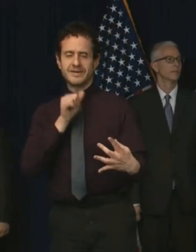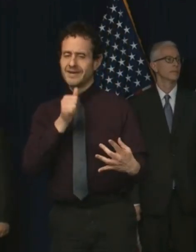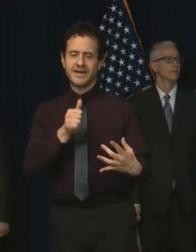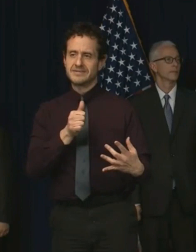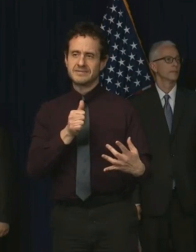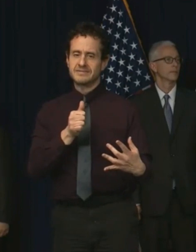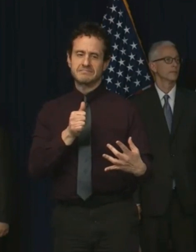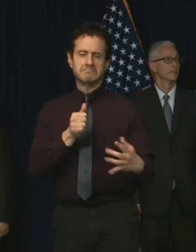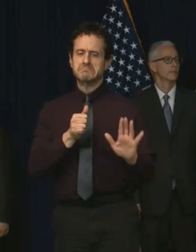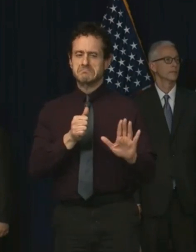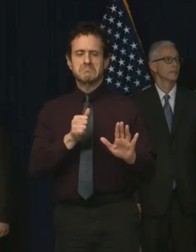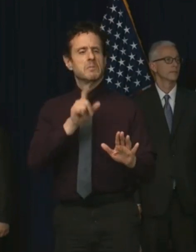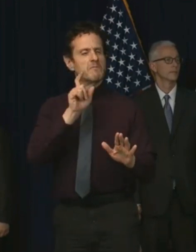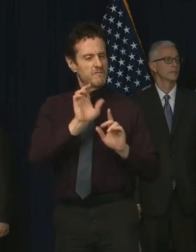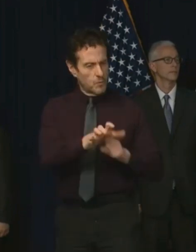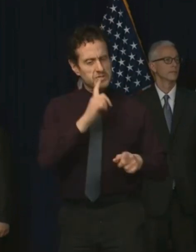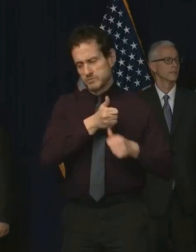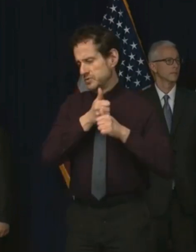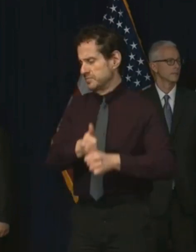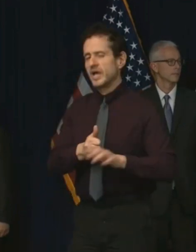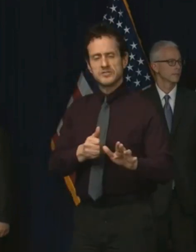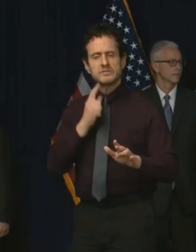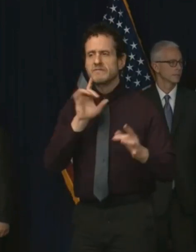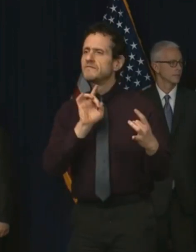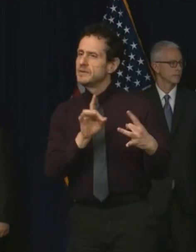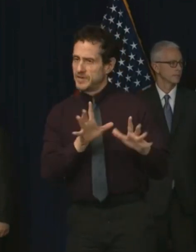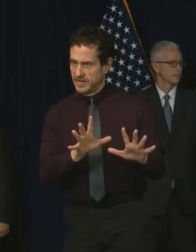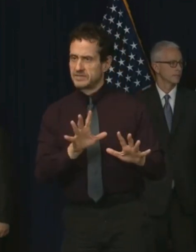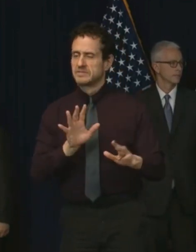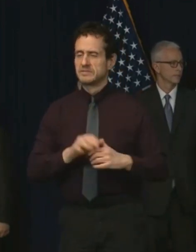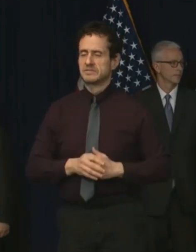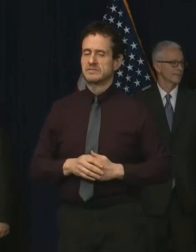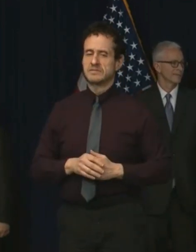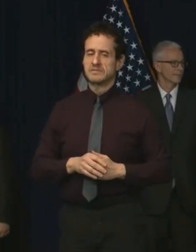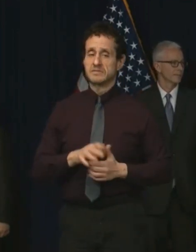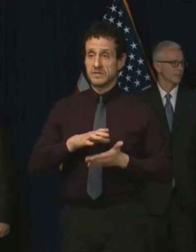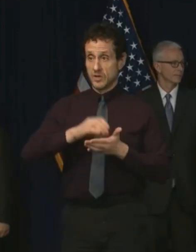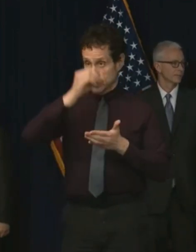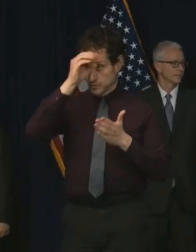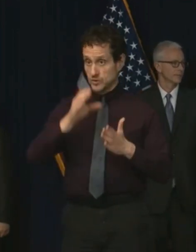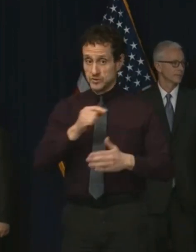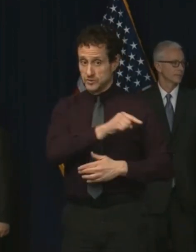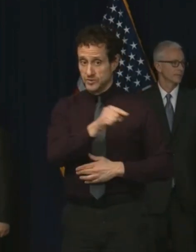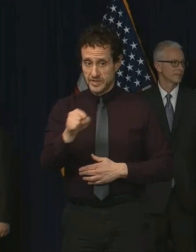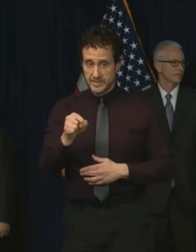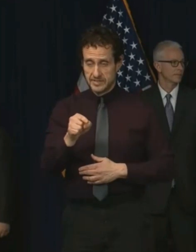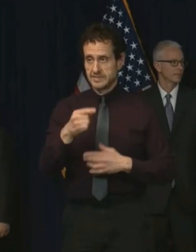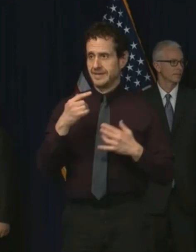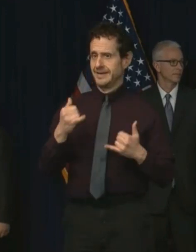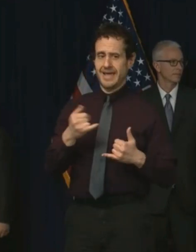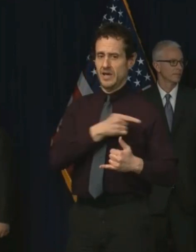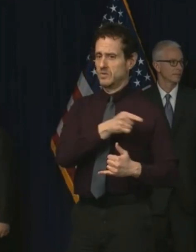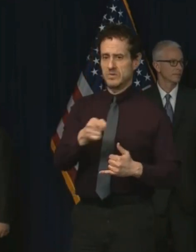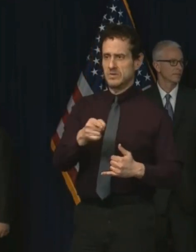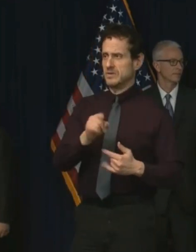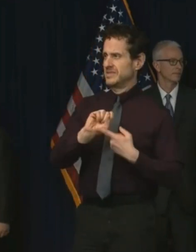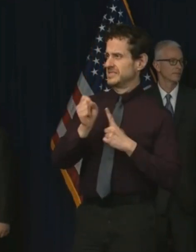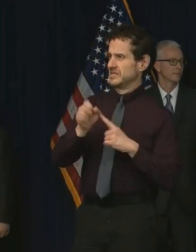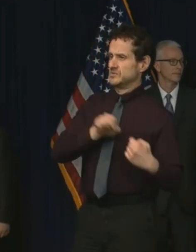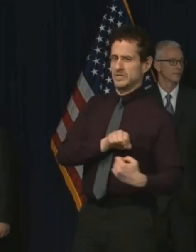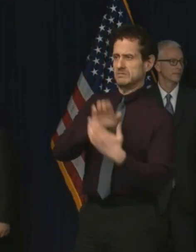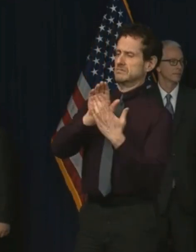instrument for compliance. Students are going through a situation over which they have no control.